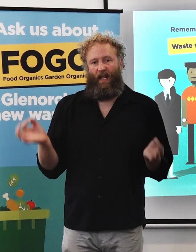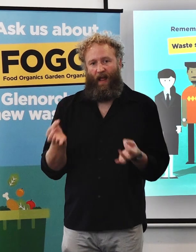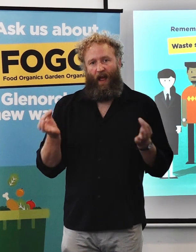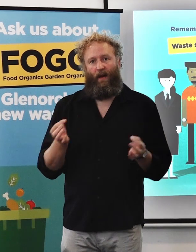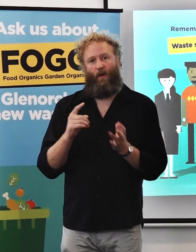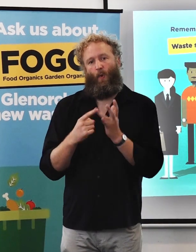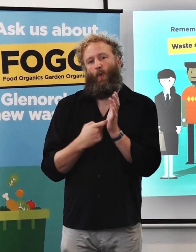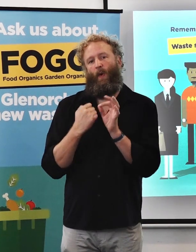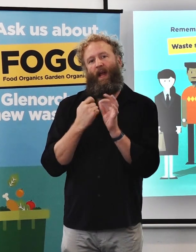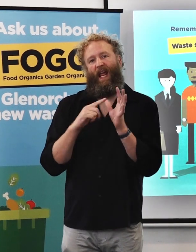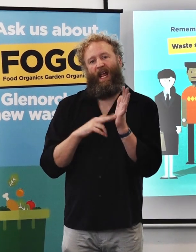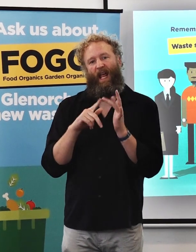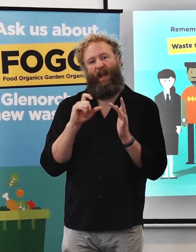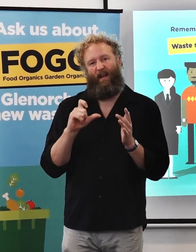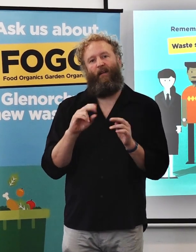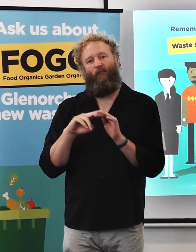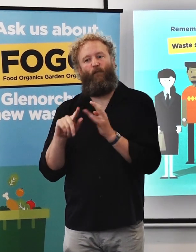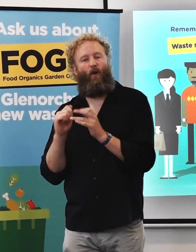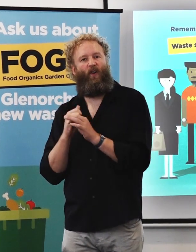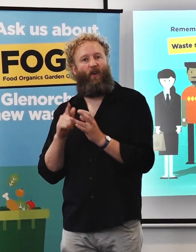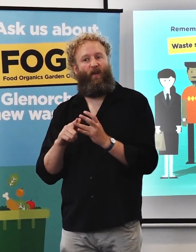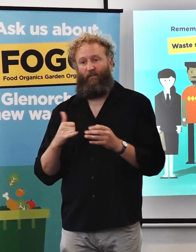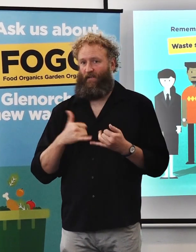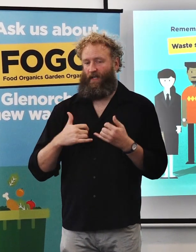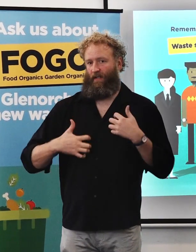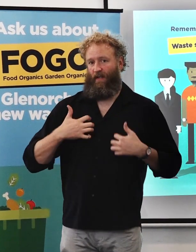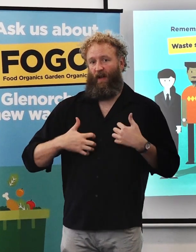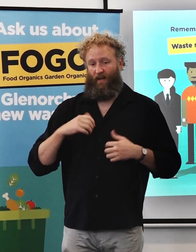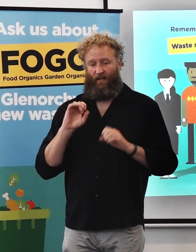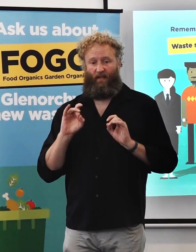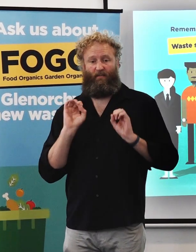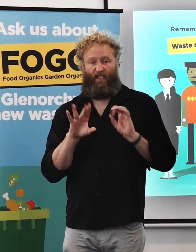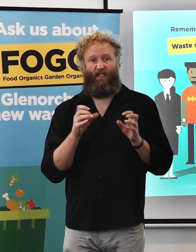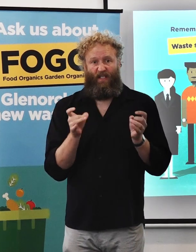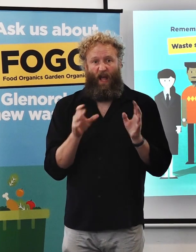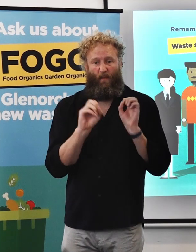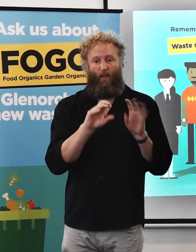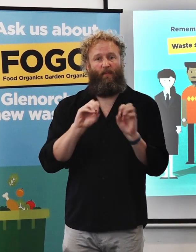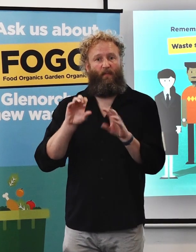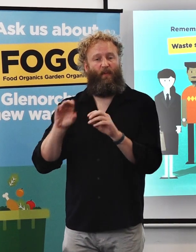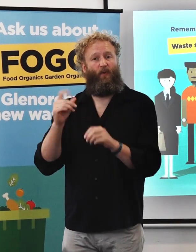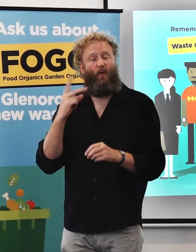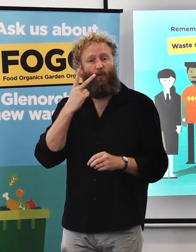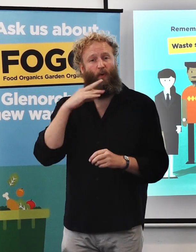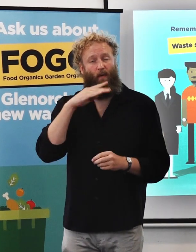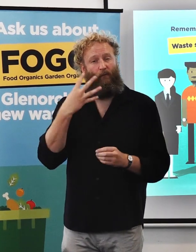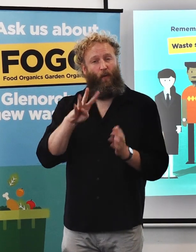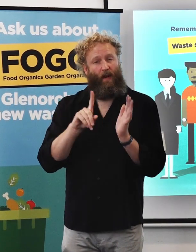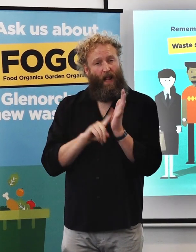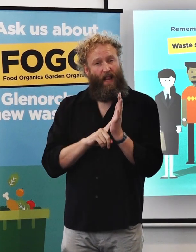excited because it's hitting our kerbs as we speak, the new 240 litre really bins with lime green lids, which